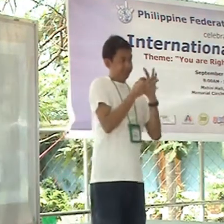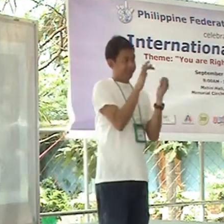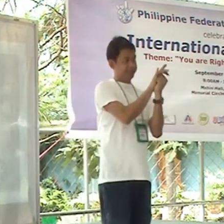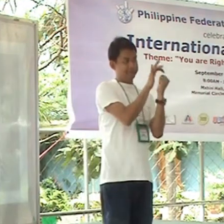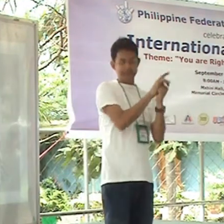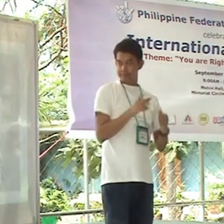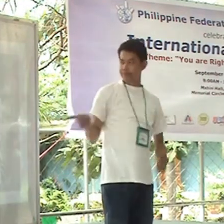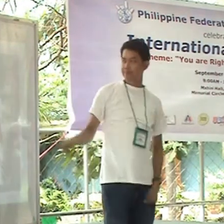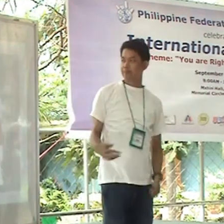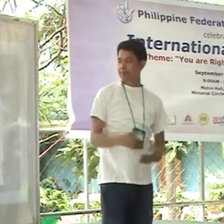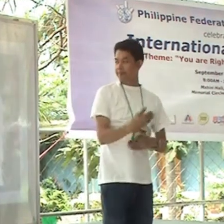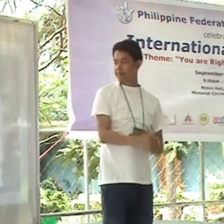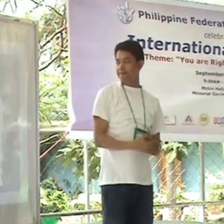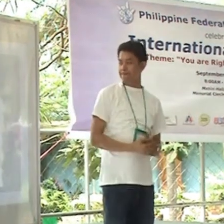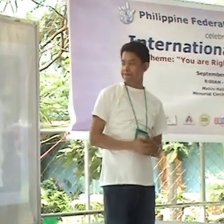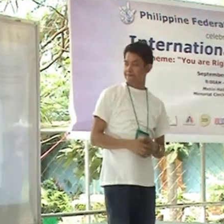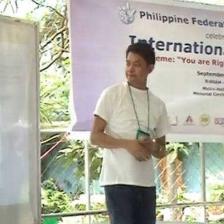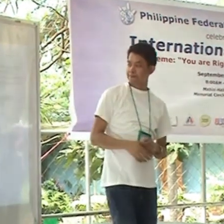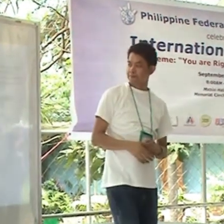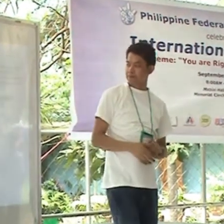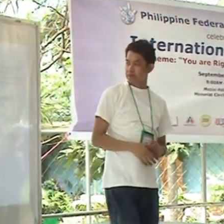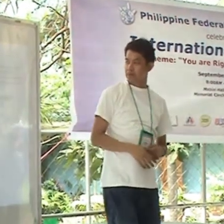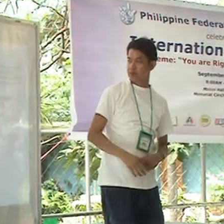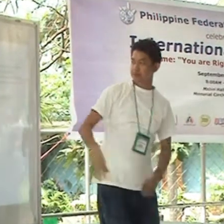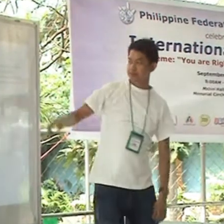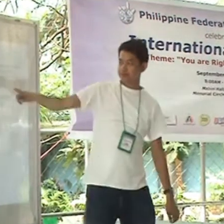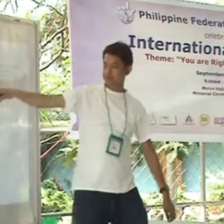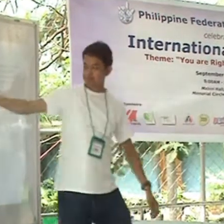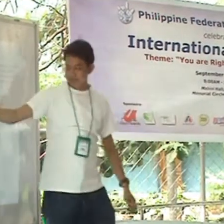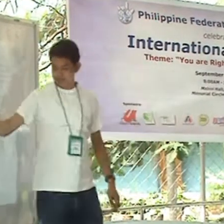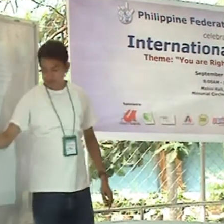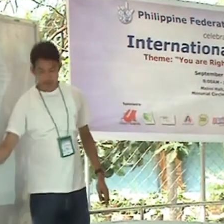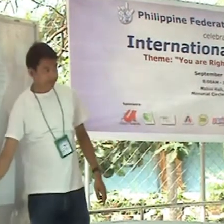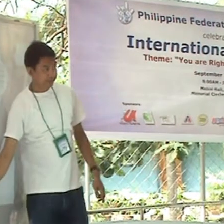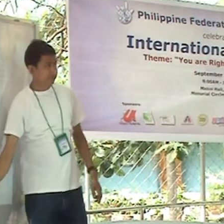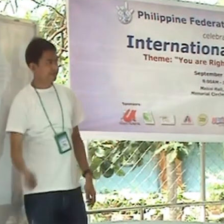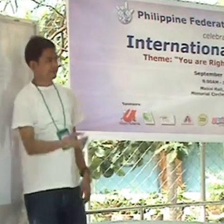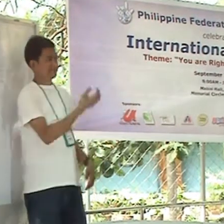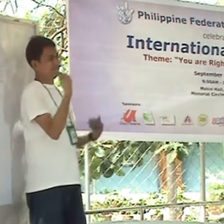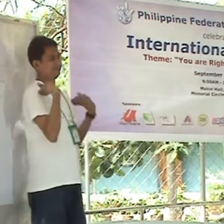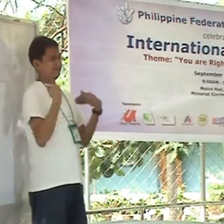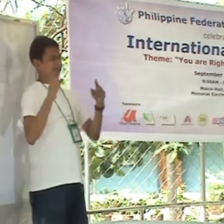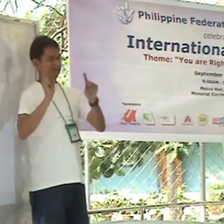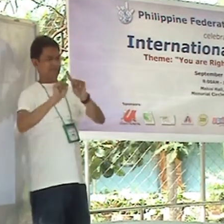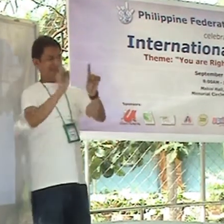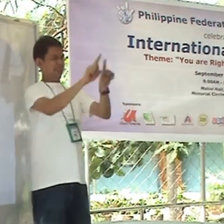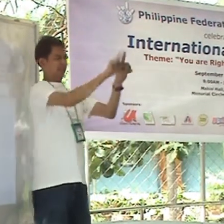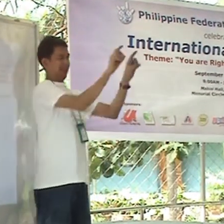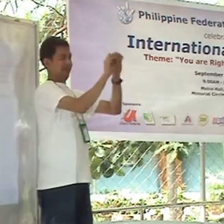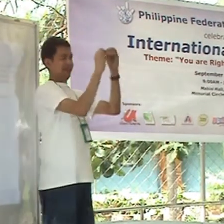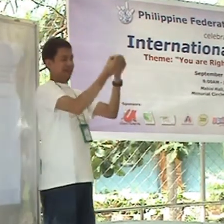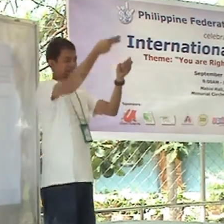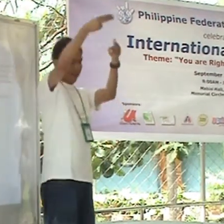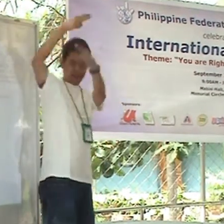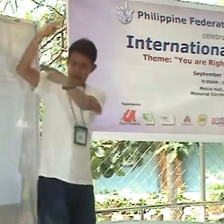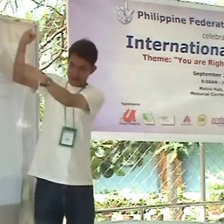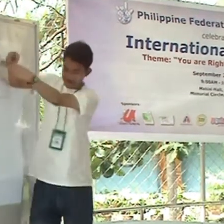na naka-under from some realm ng Pilking Federation of Deaf. Sa idemo member organization, so we have different organization